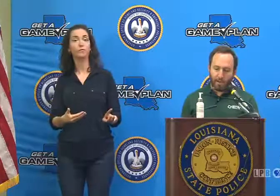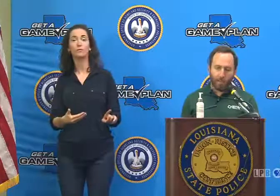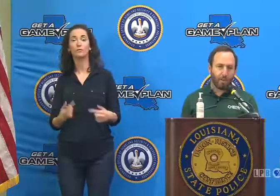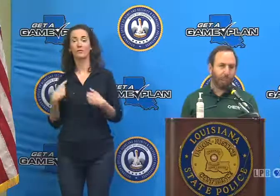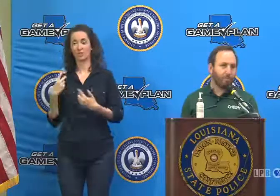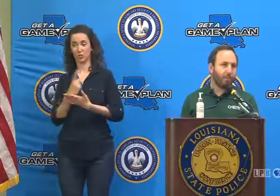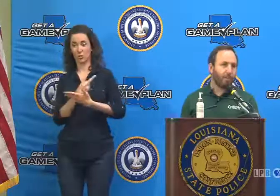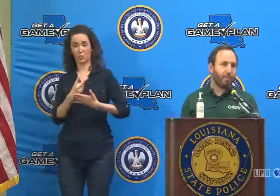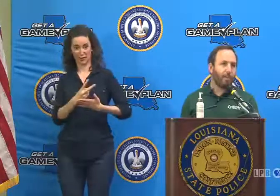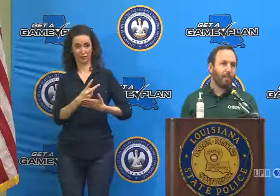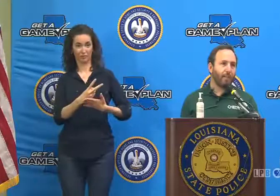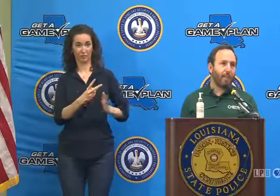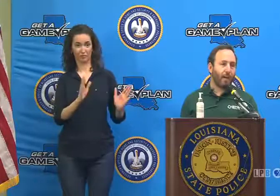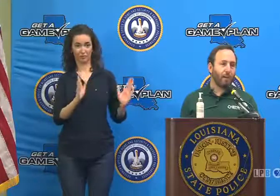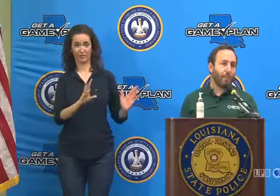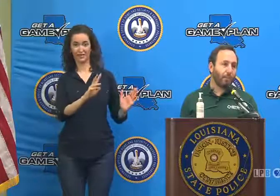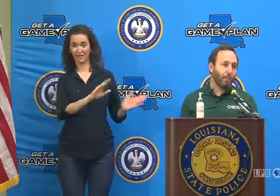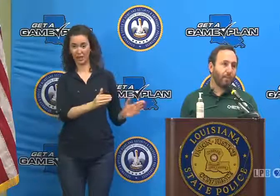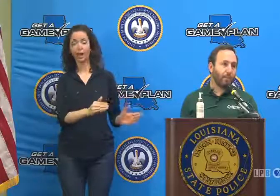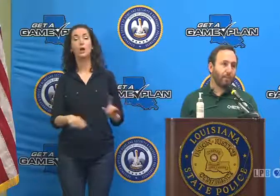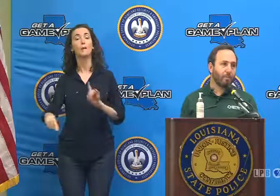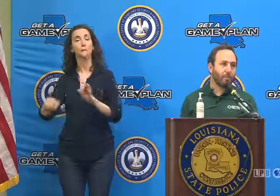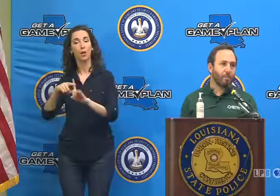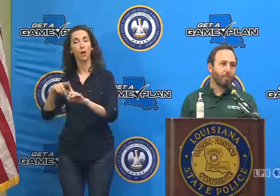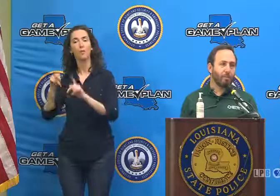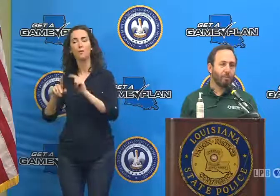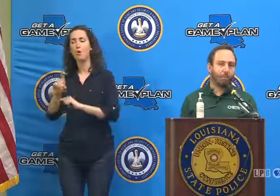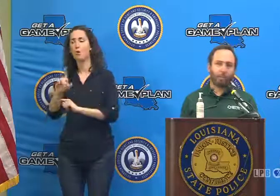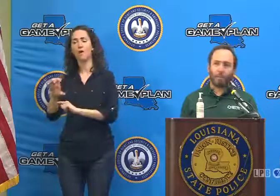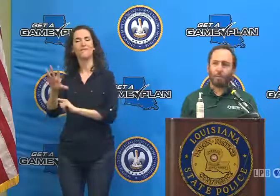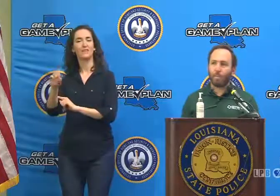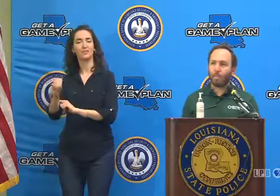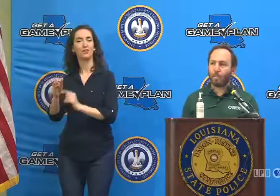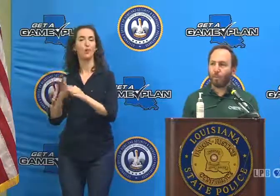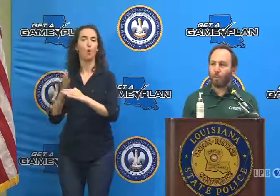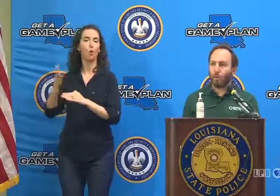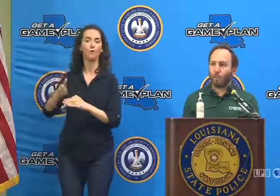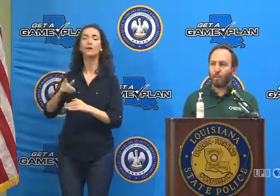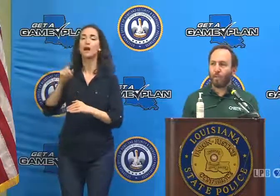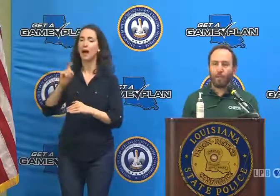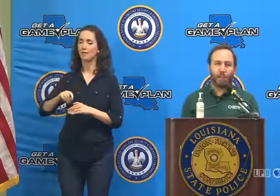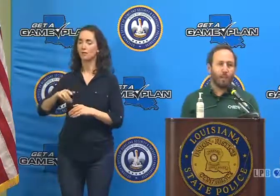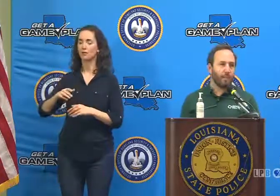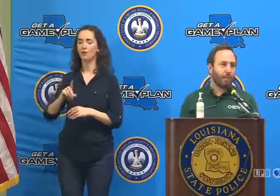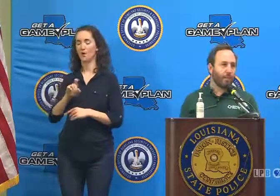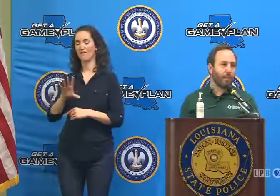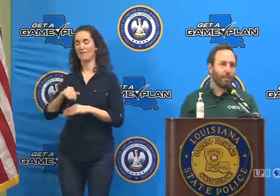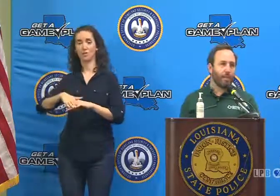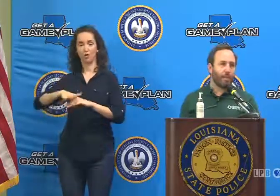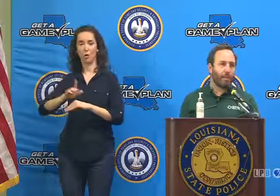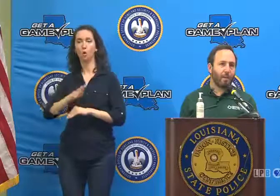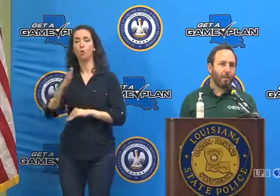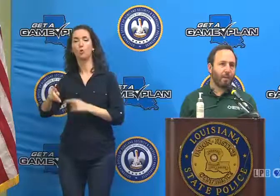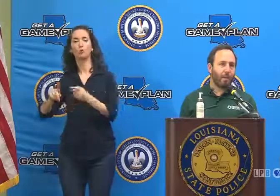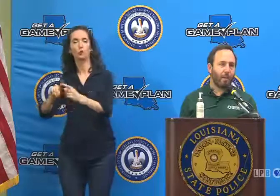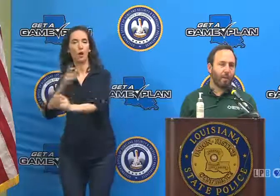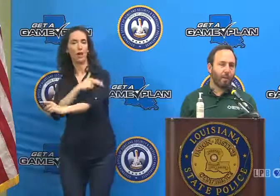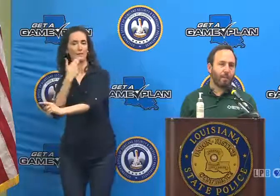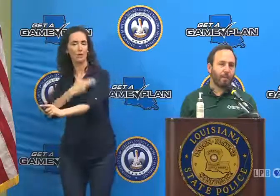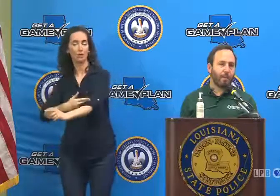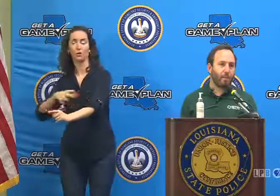we've had over 150 hospital visits for carbon monoxide poisoning. As an ER doctor myself,